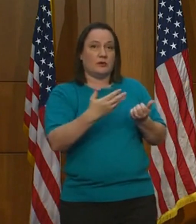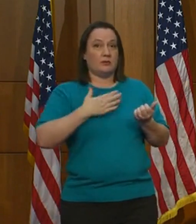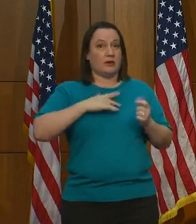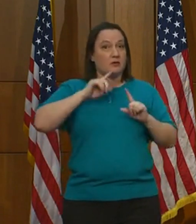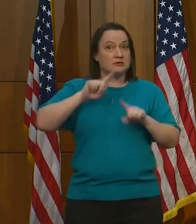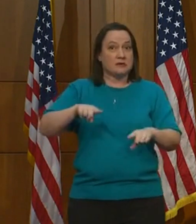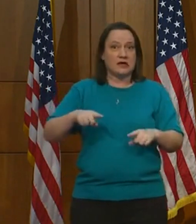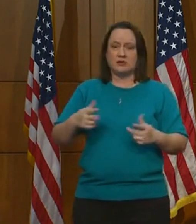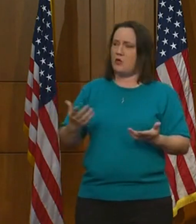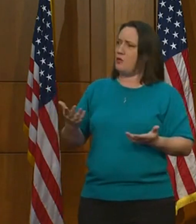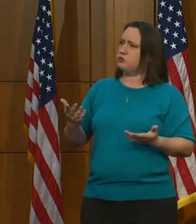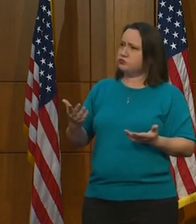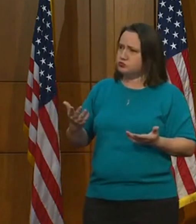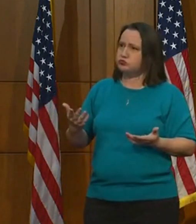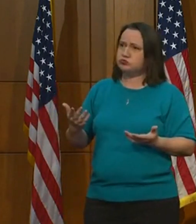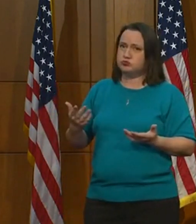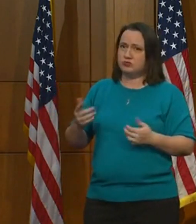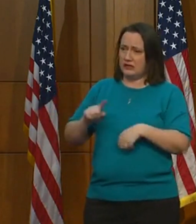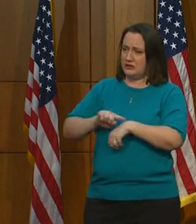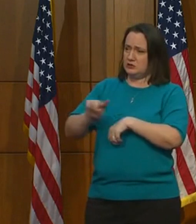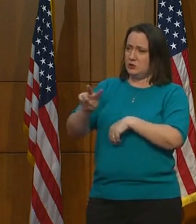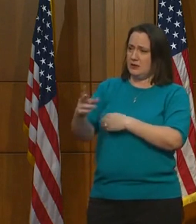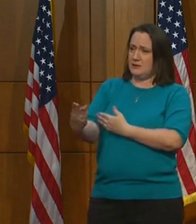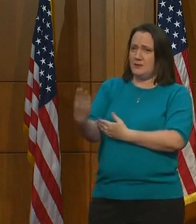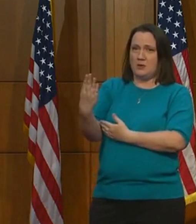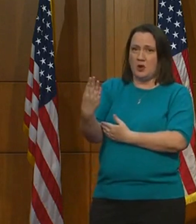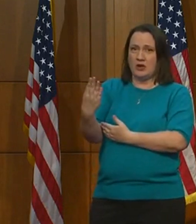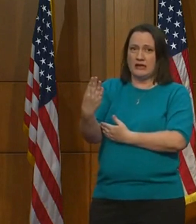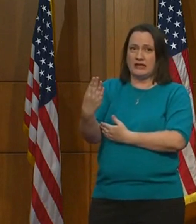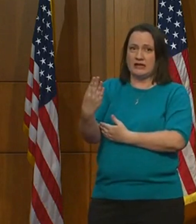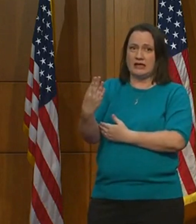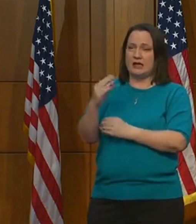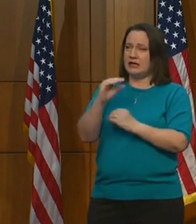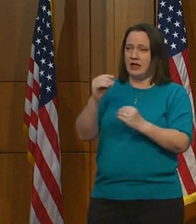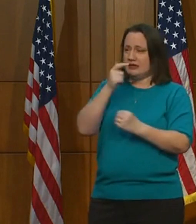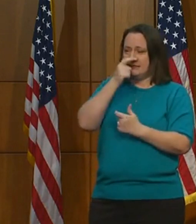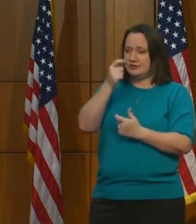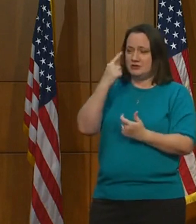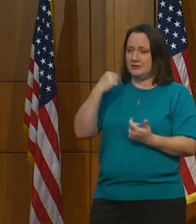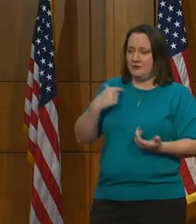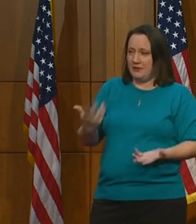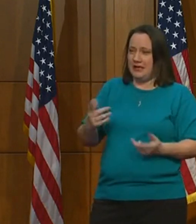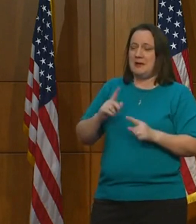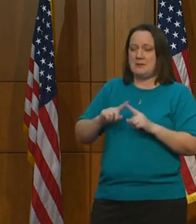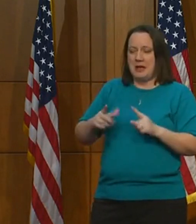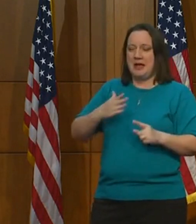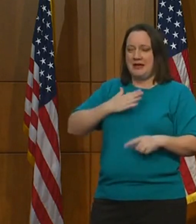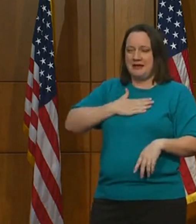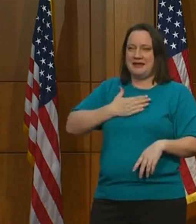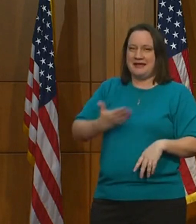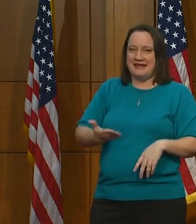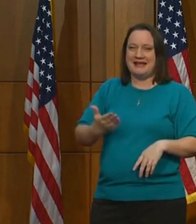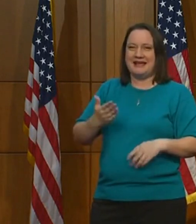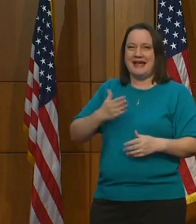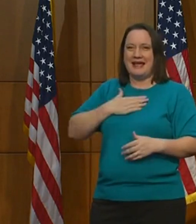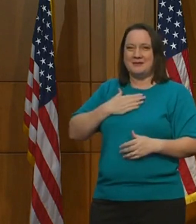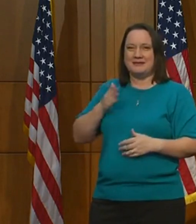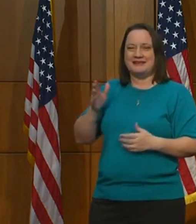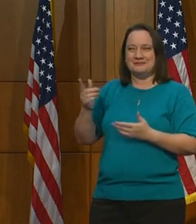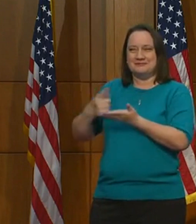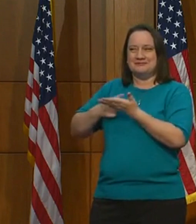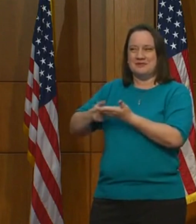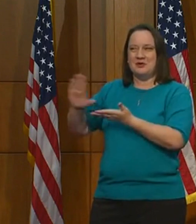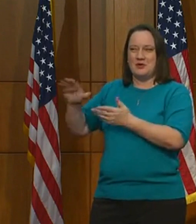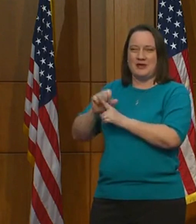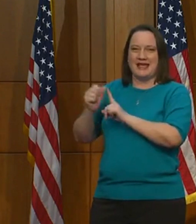response was, Karen, at 2 o'clock in the morning, nothing is interesting to me. But I will be glad to hear your case. But